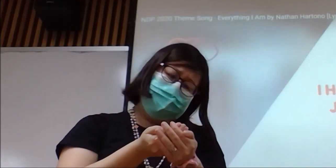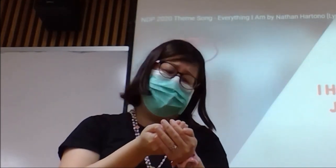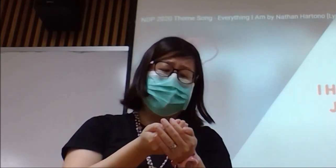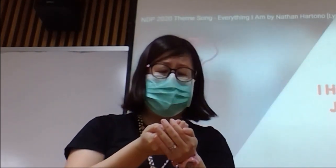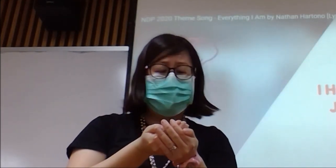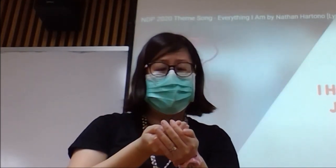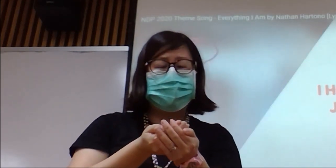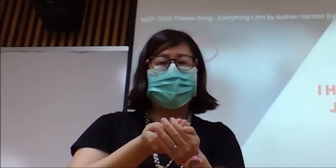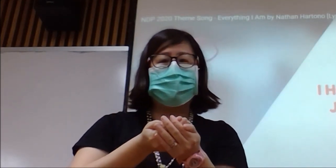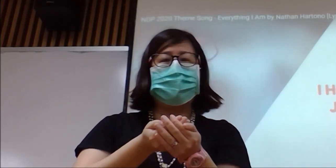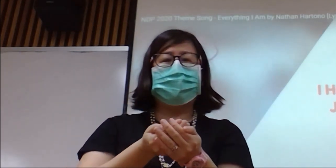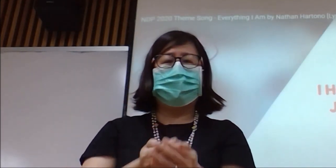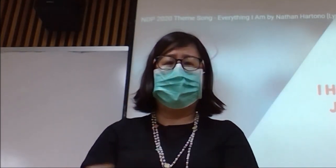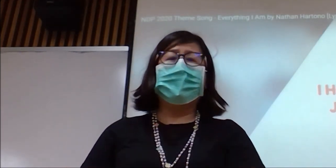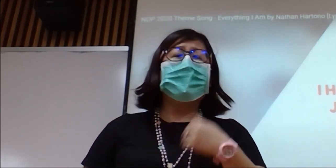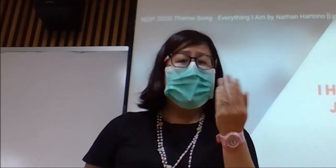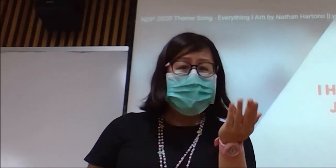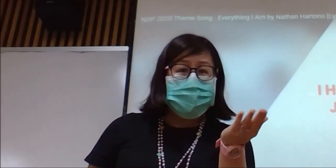hand